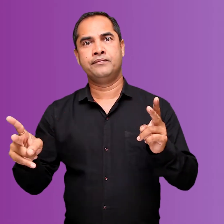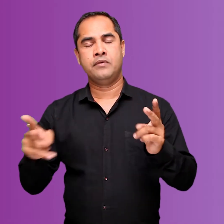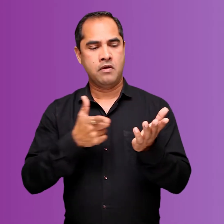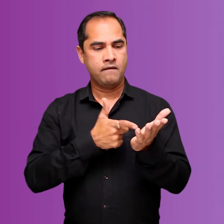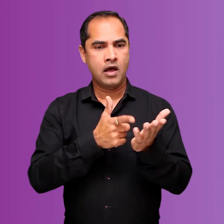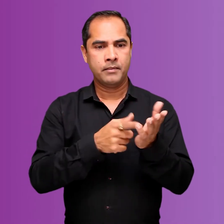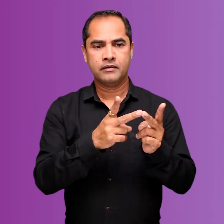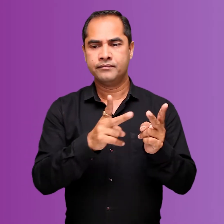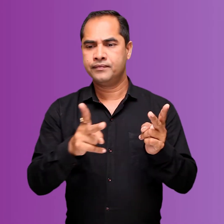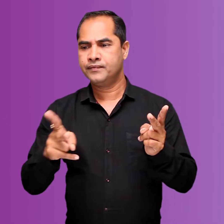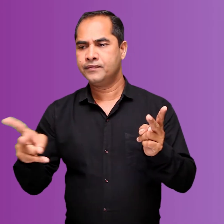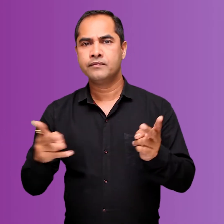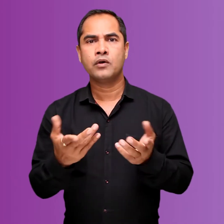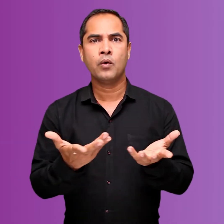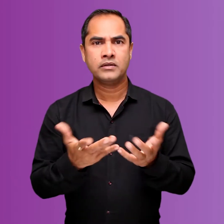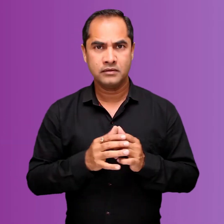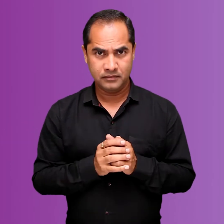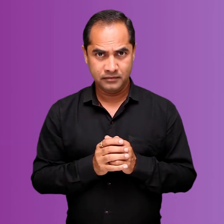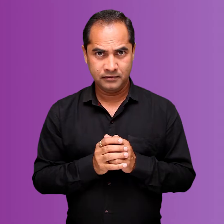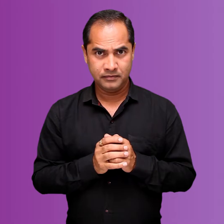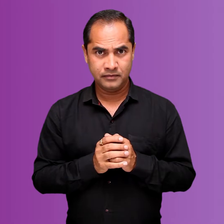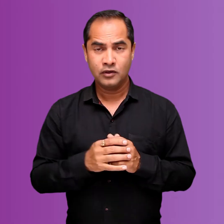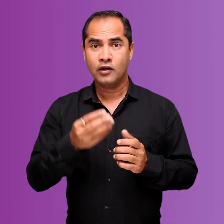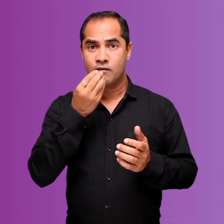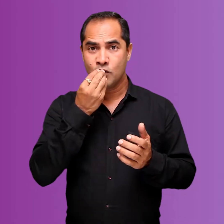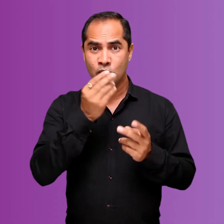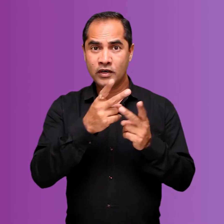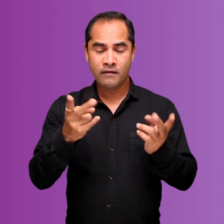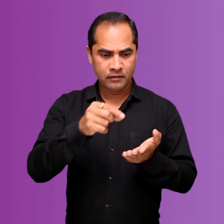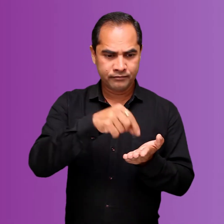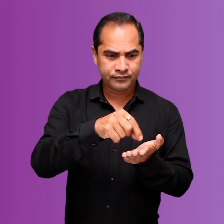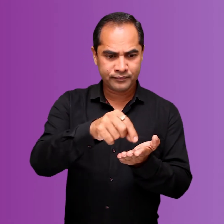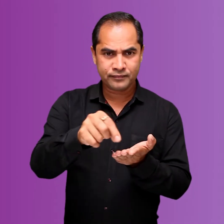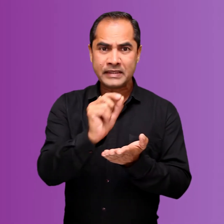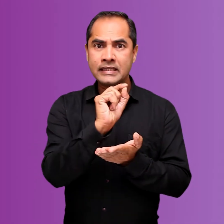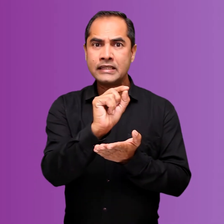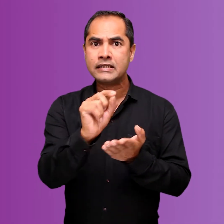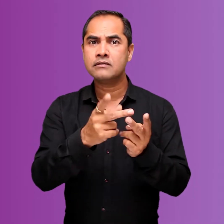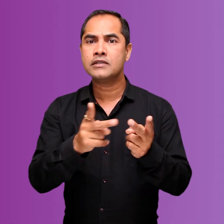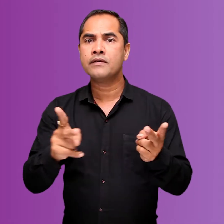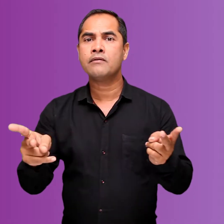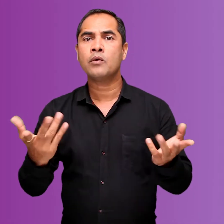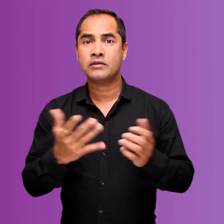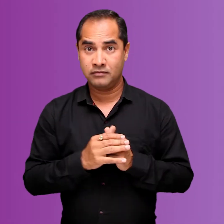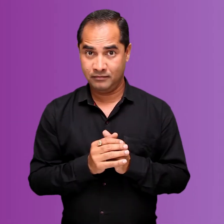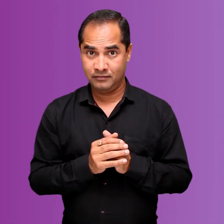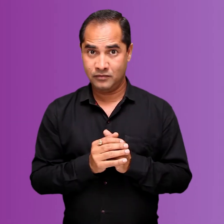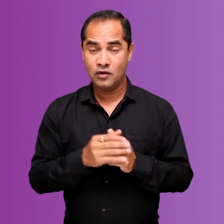You know agriculture encompasses a range of activities. We would be looking at different kind of food